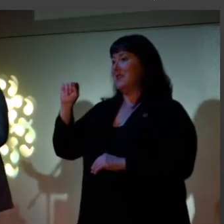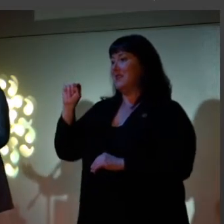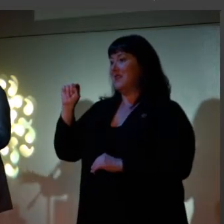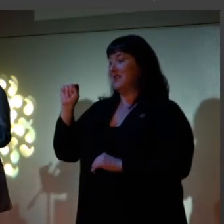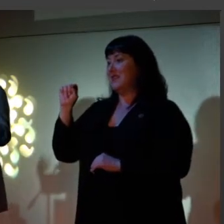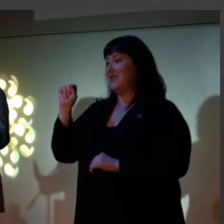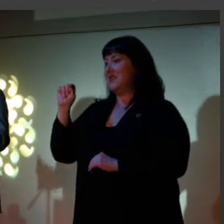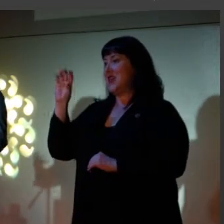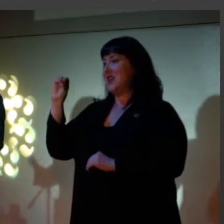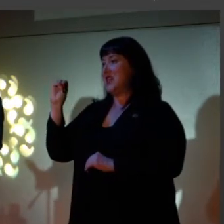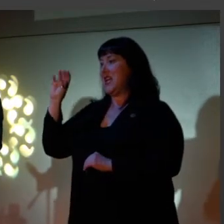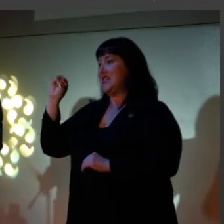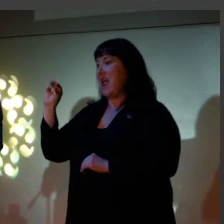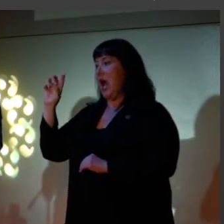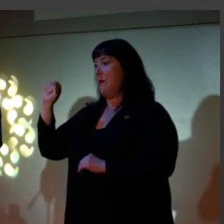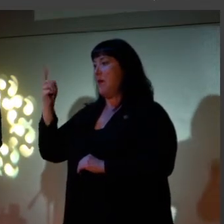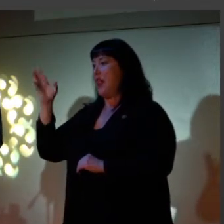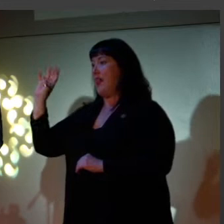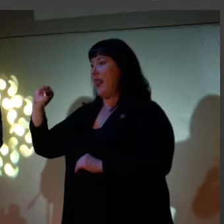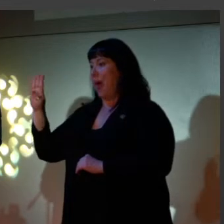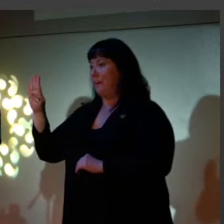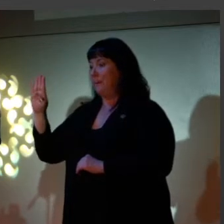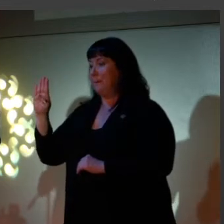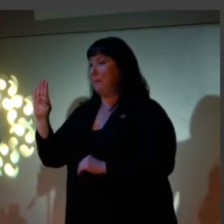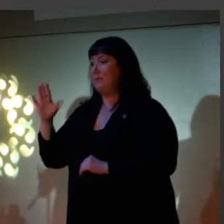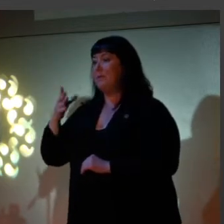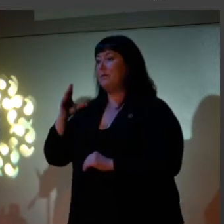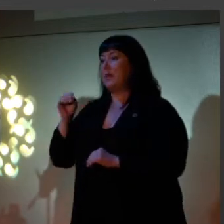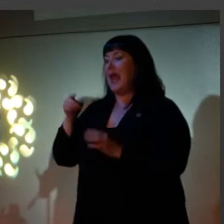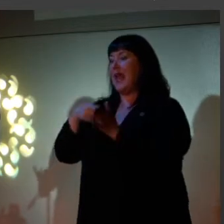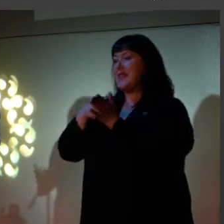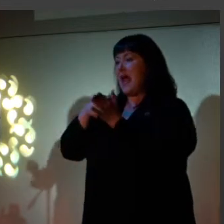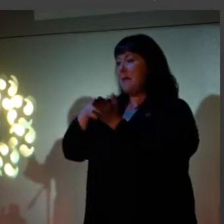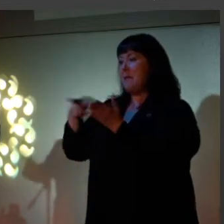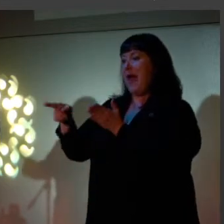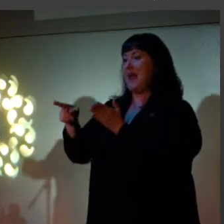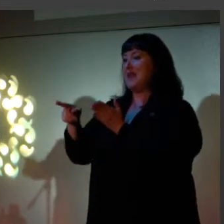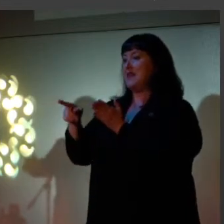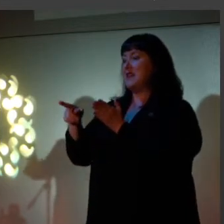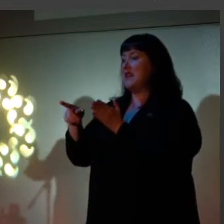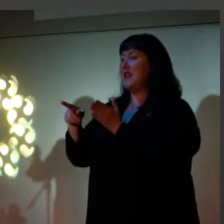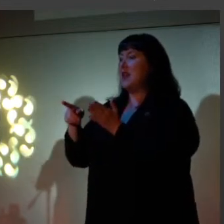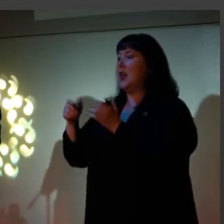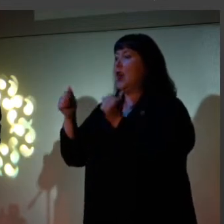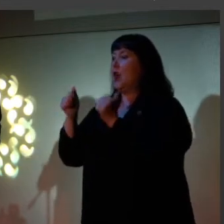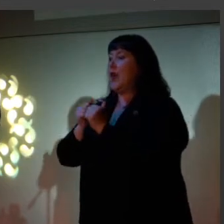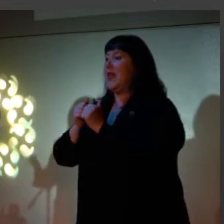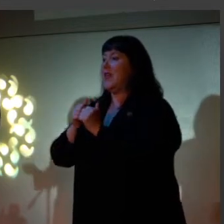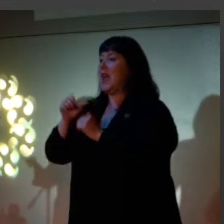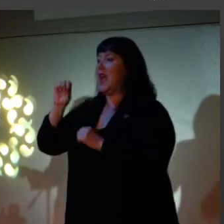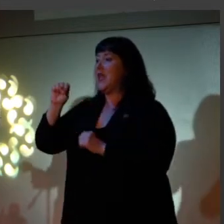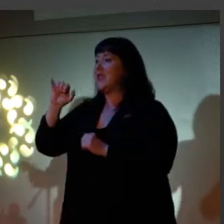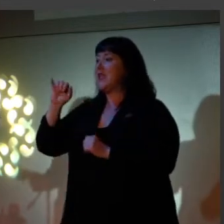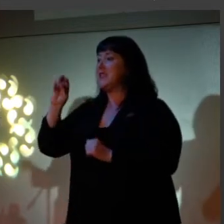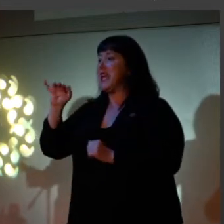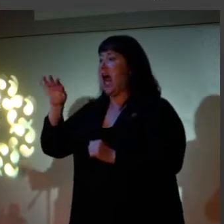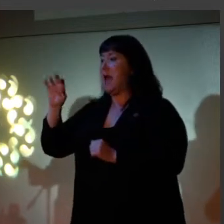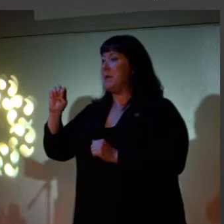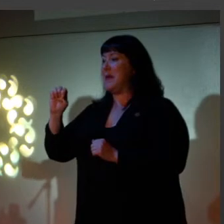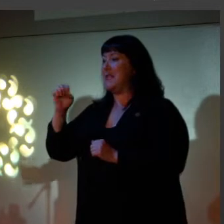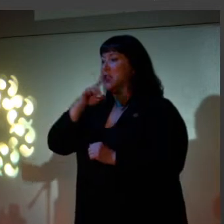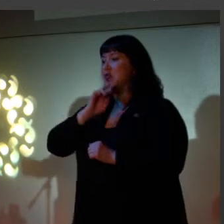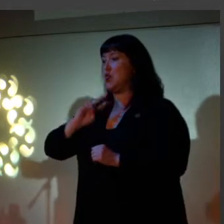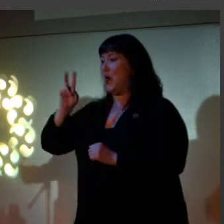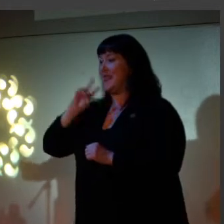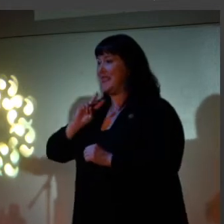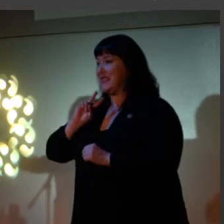the Egyptian Hall paid for some of these intellectual pursuits by exhibiting things like the Siamese twins, which were conjoined twins from the East,